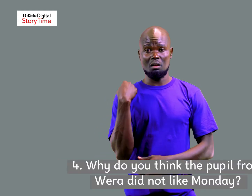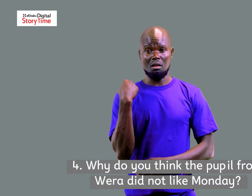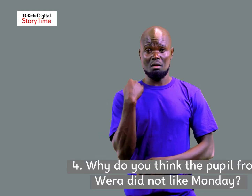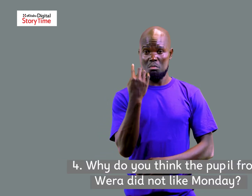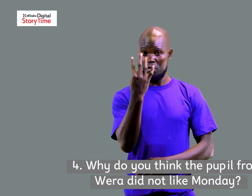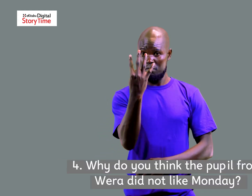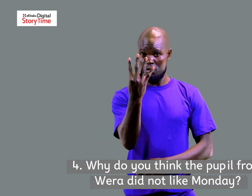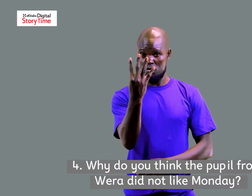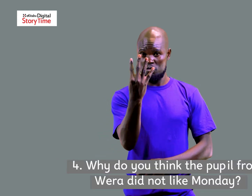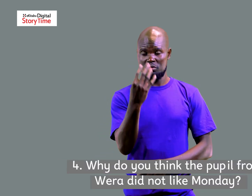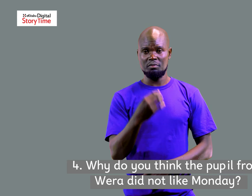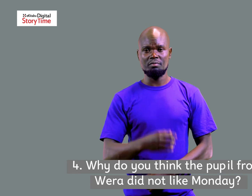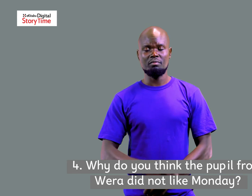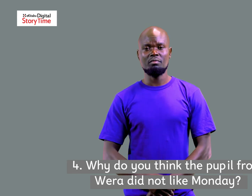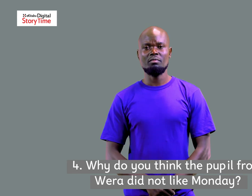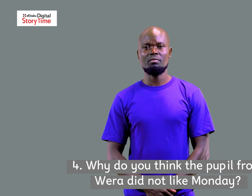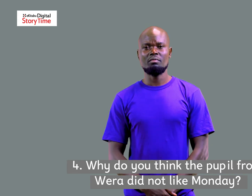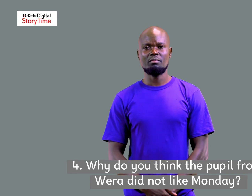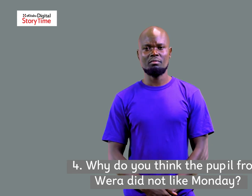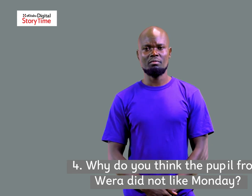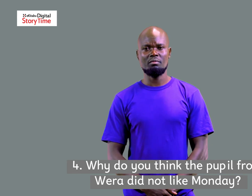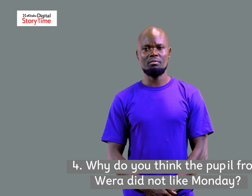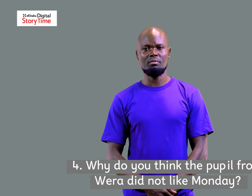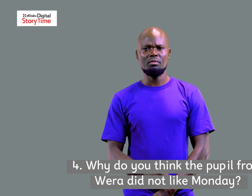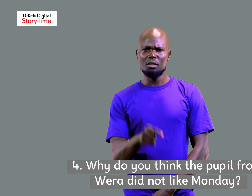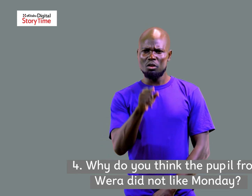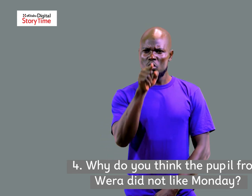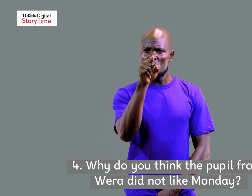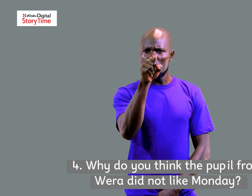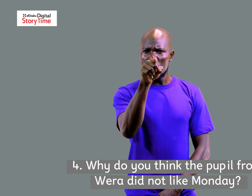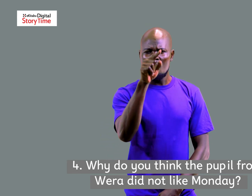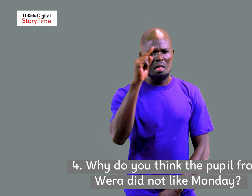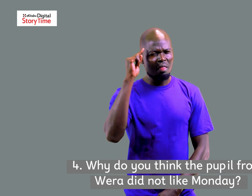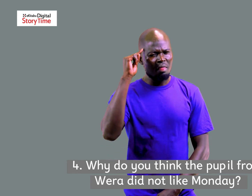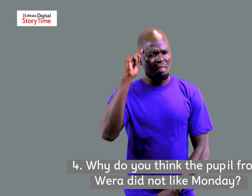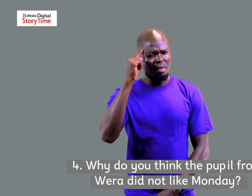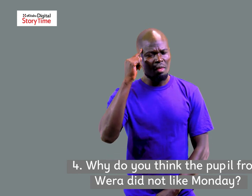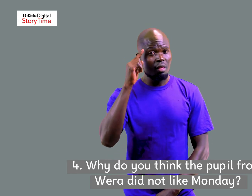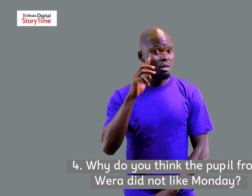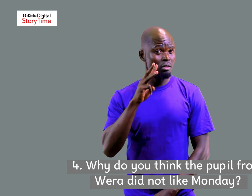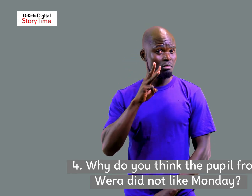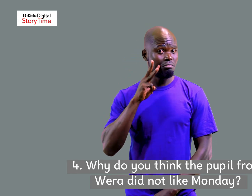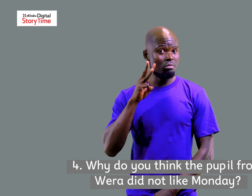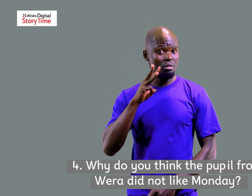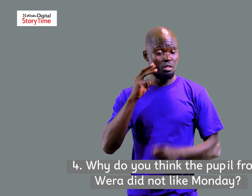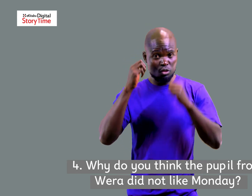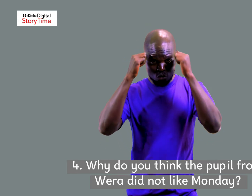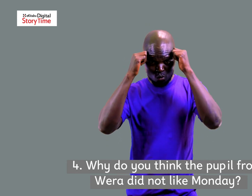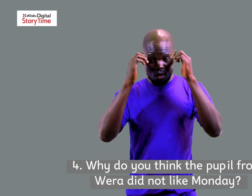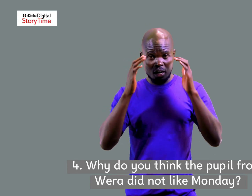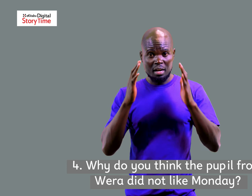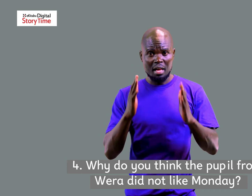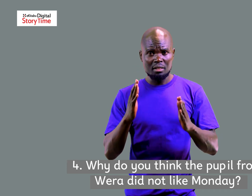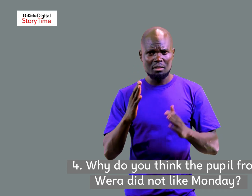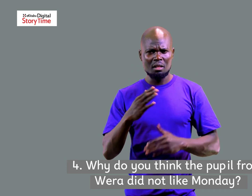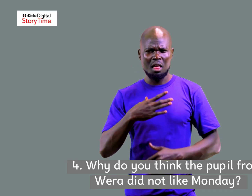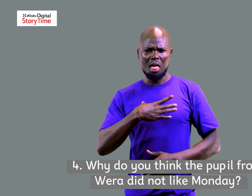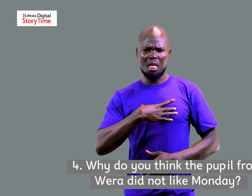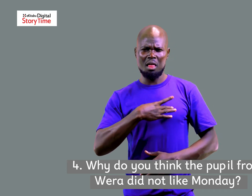Number four, why do you think the pupil from Werra did not like Monday?